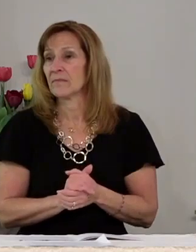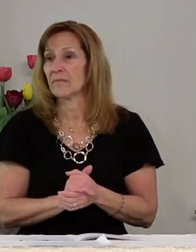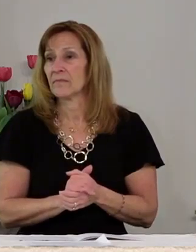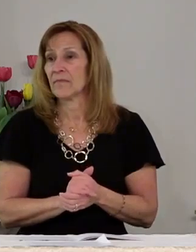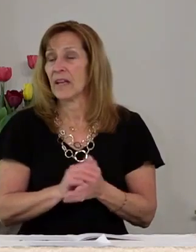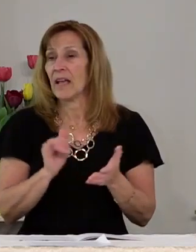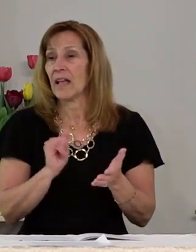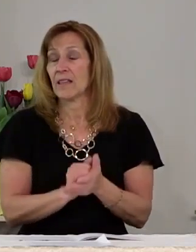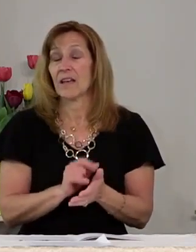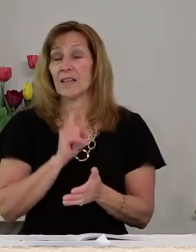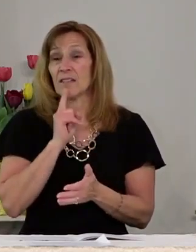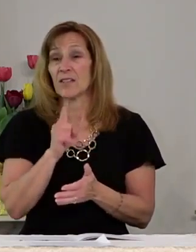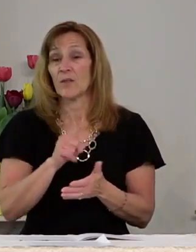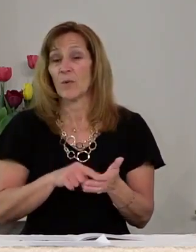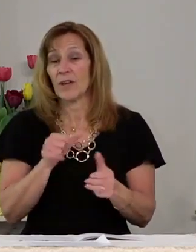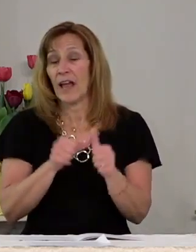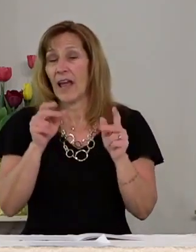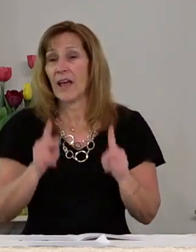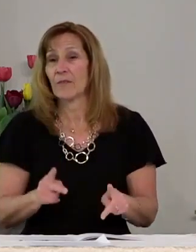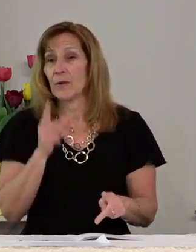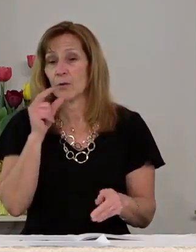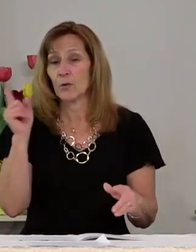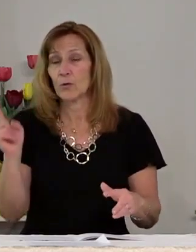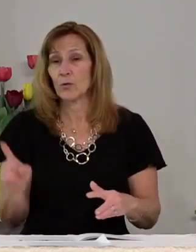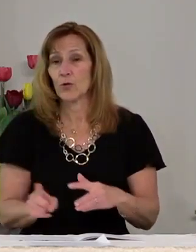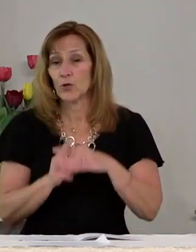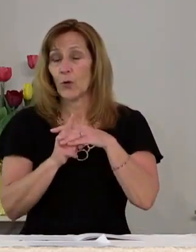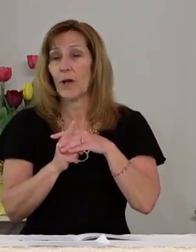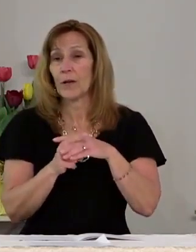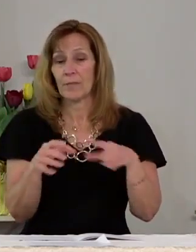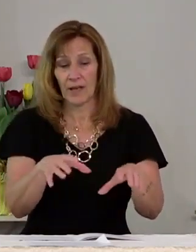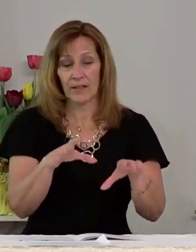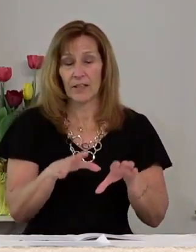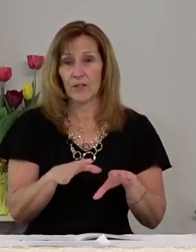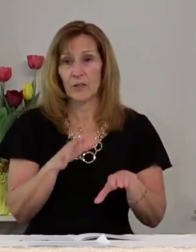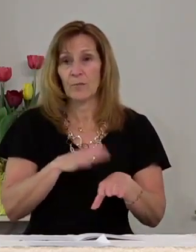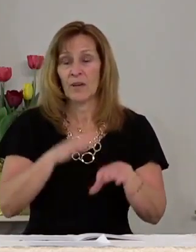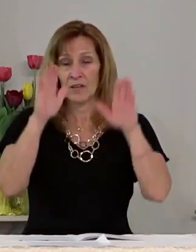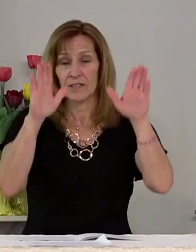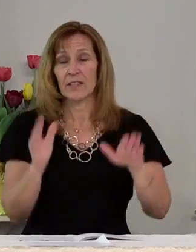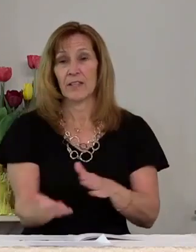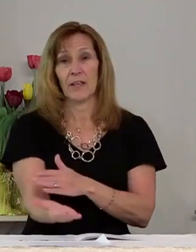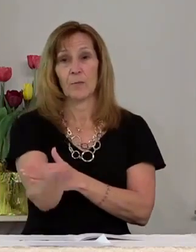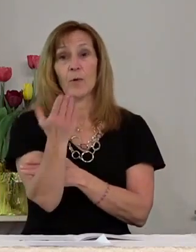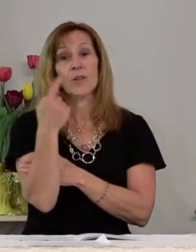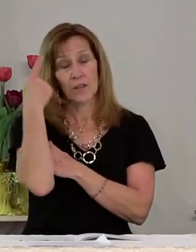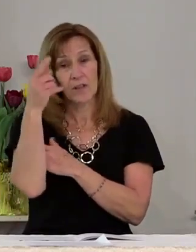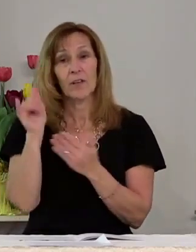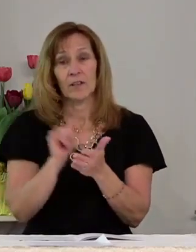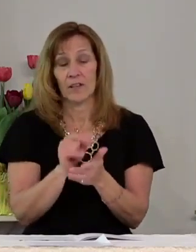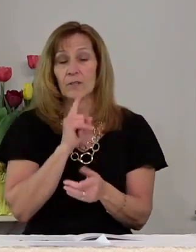That's certainly what everyone who showed up at the tomb on Sunday morning thought.